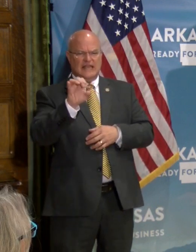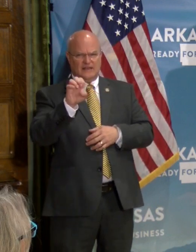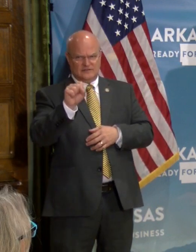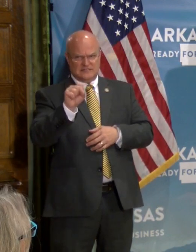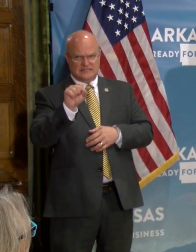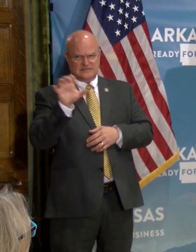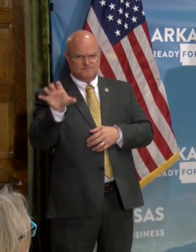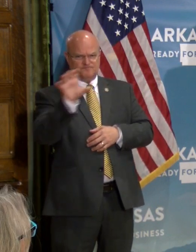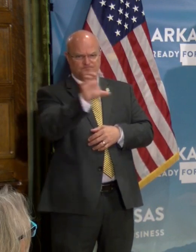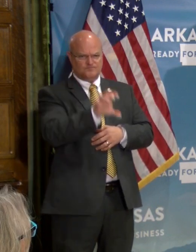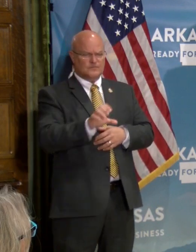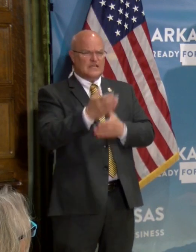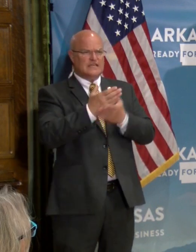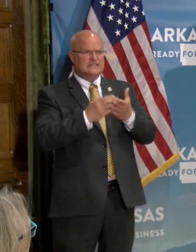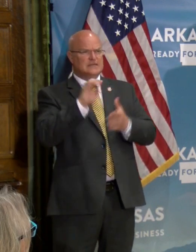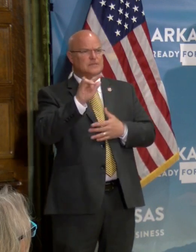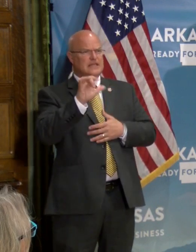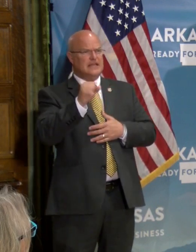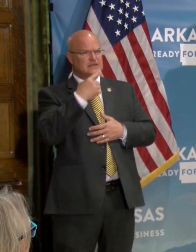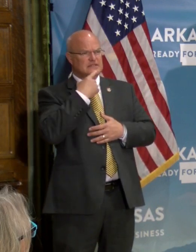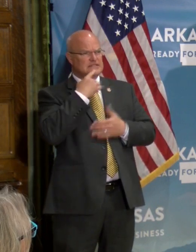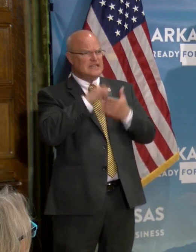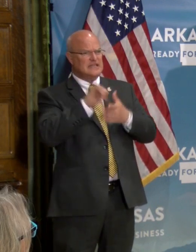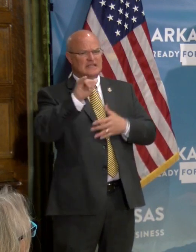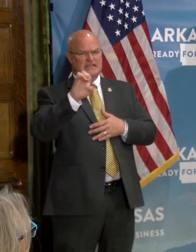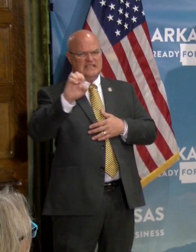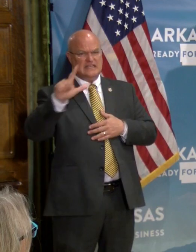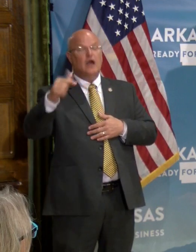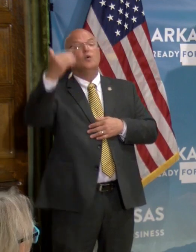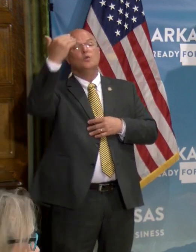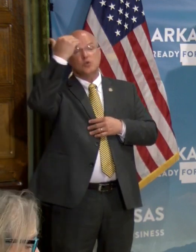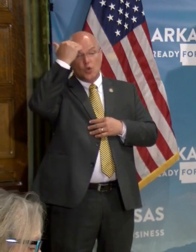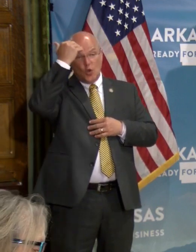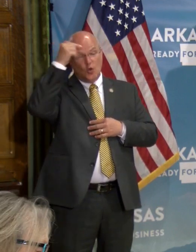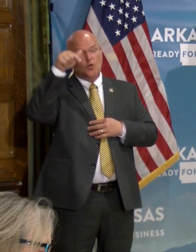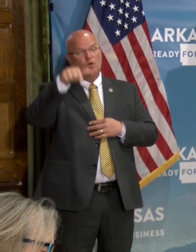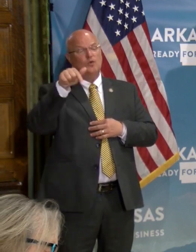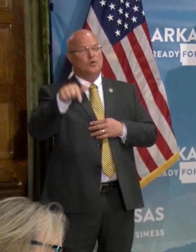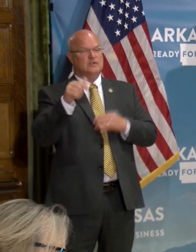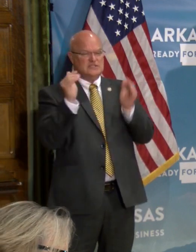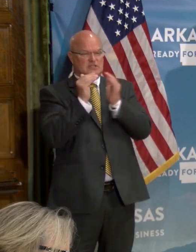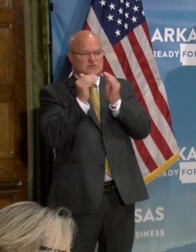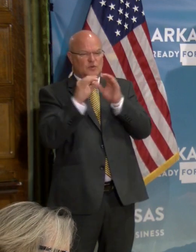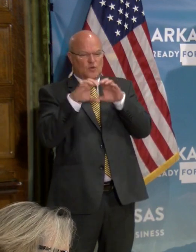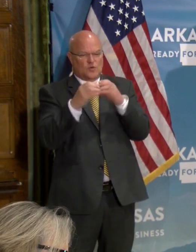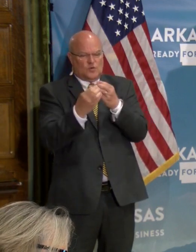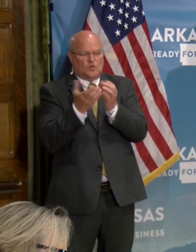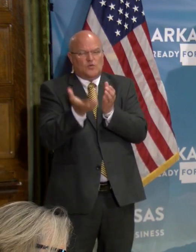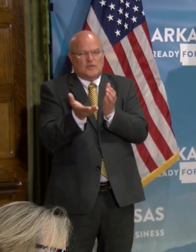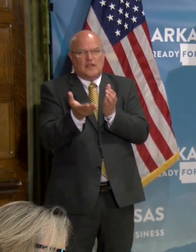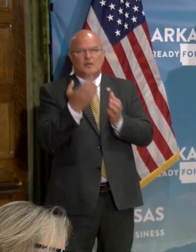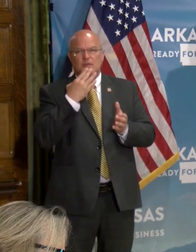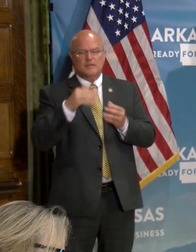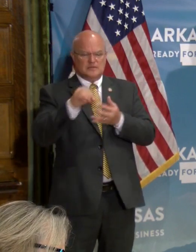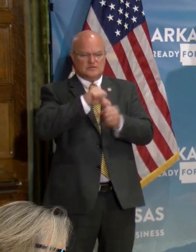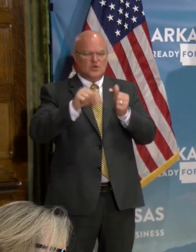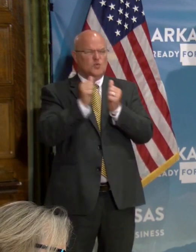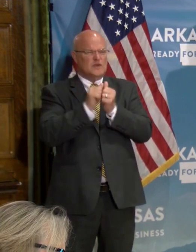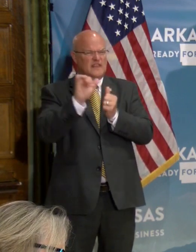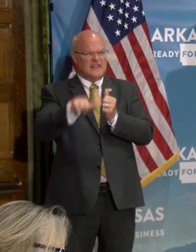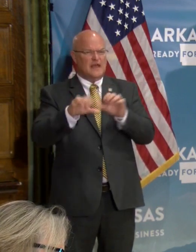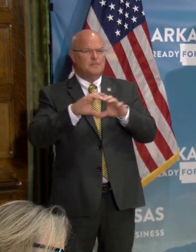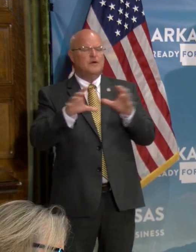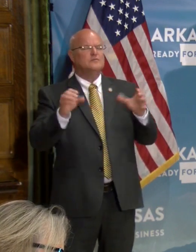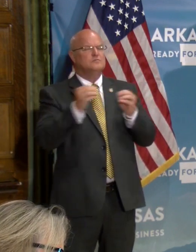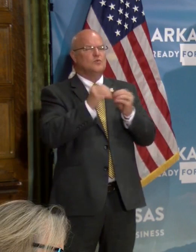and in some counties, like we pointed out in Yale County, we know that there was a small cluster there. It could be associated with that,